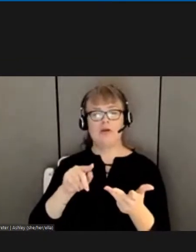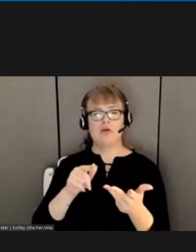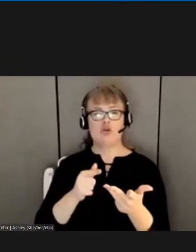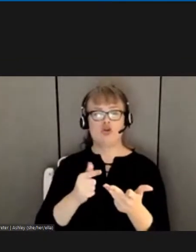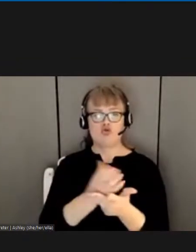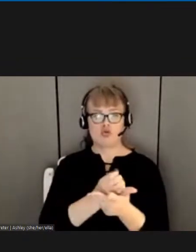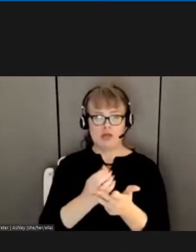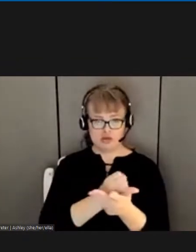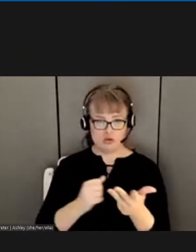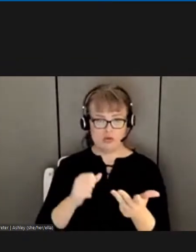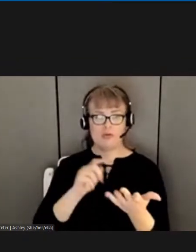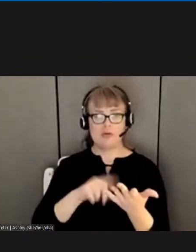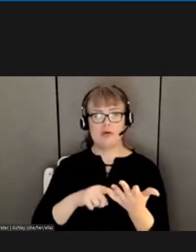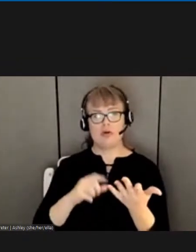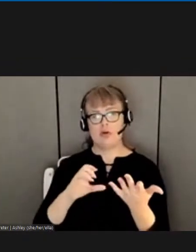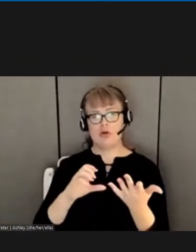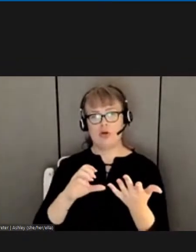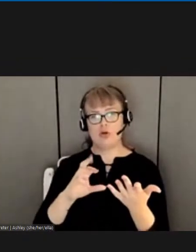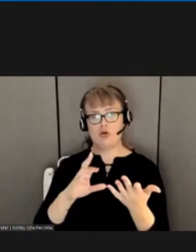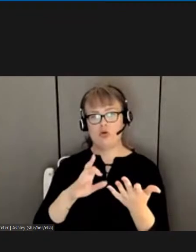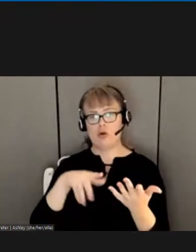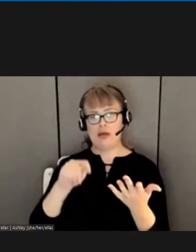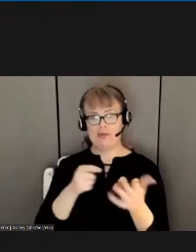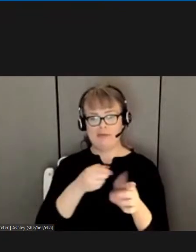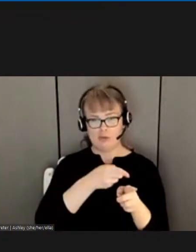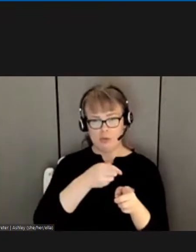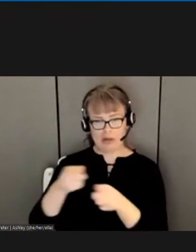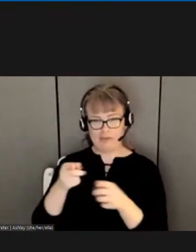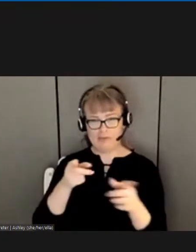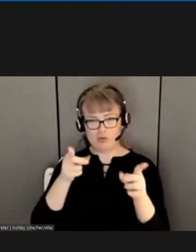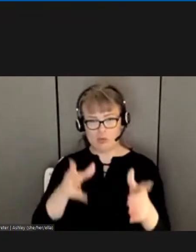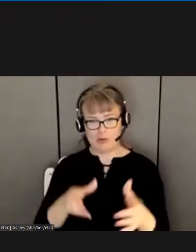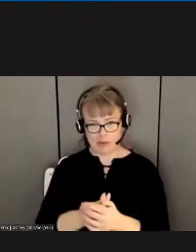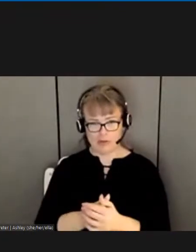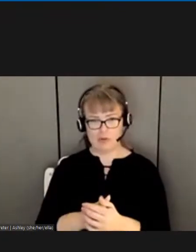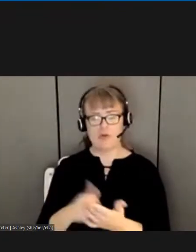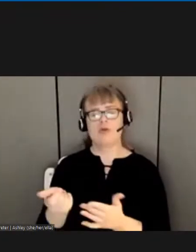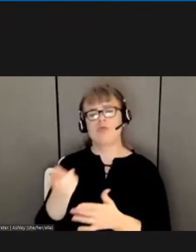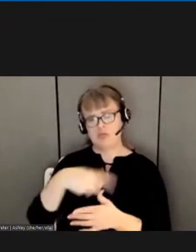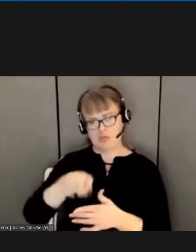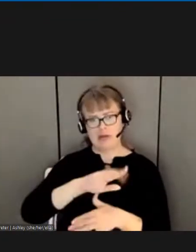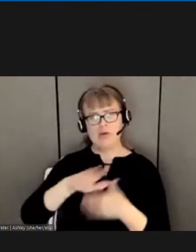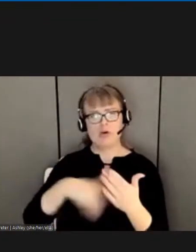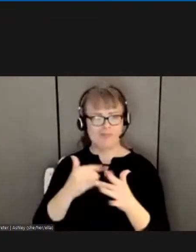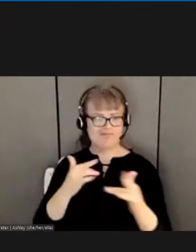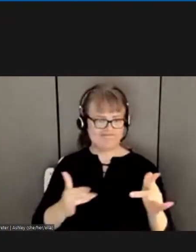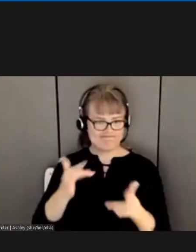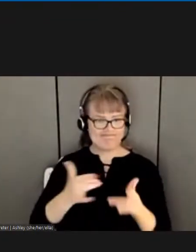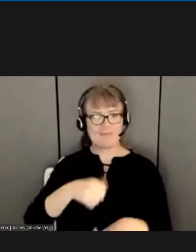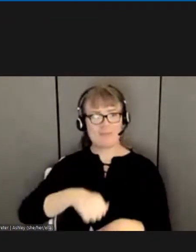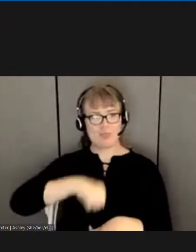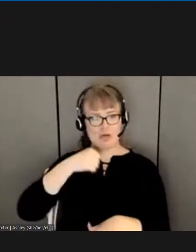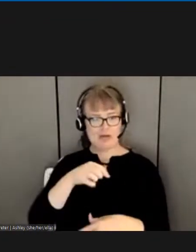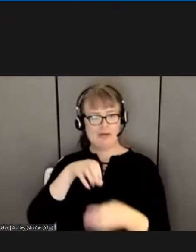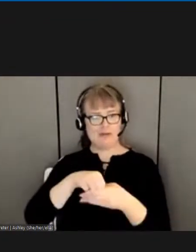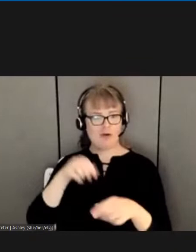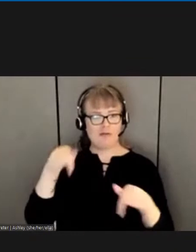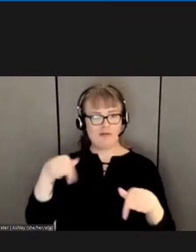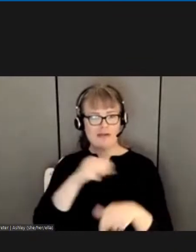one of them are working tirelessly for you and the apw and are very proud to be on the court committee to get you the contract you deserve